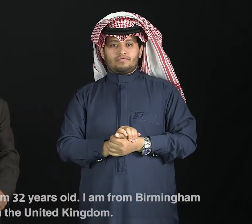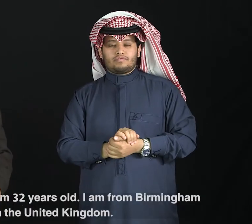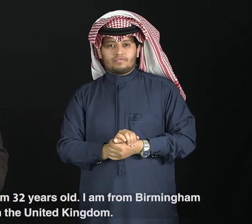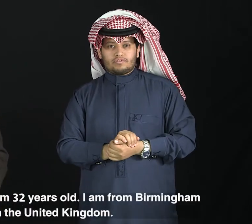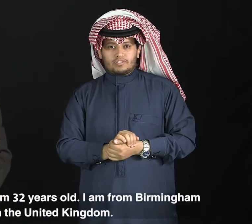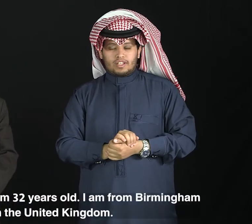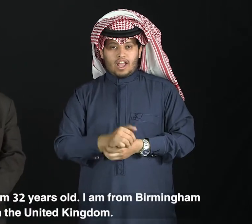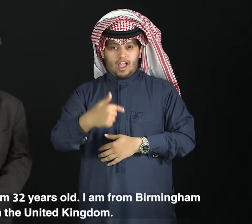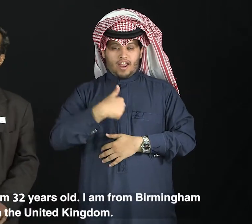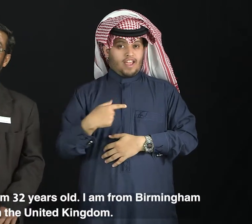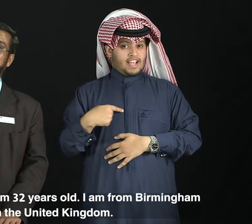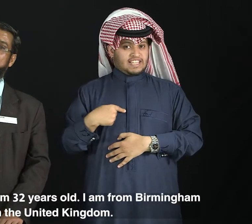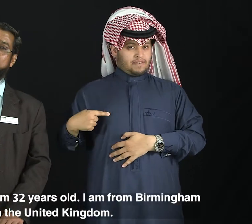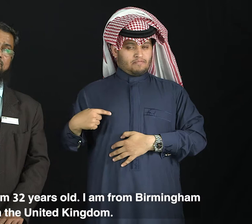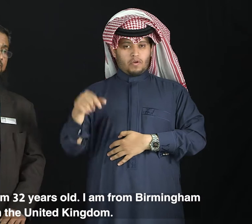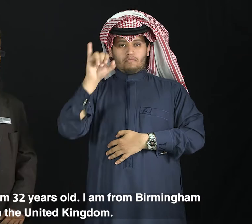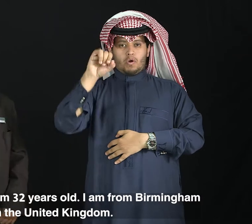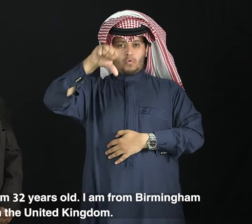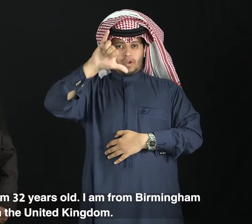I am Muin Ali.